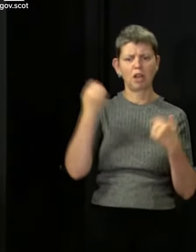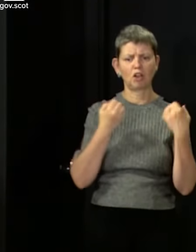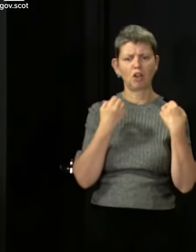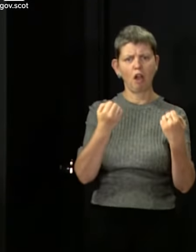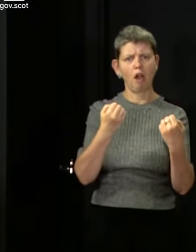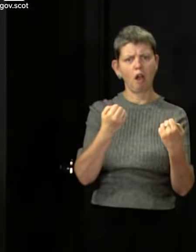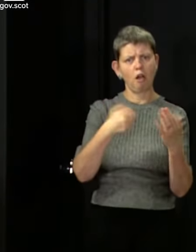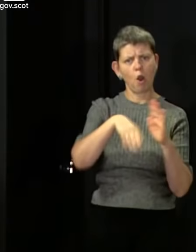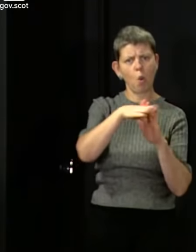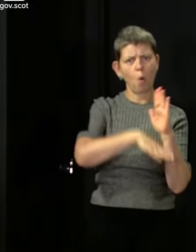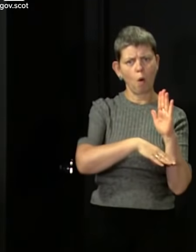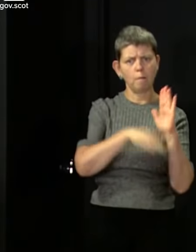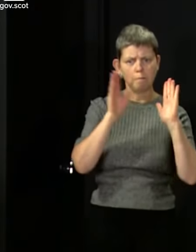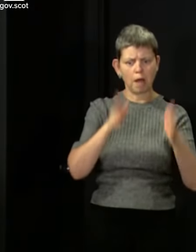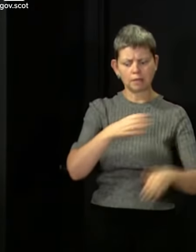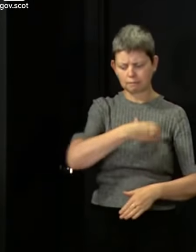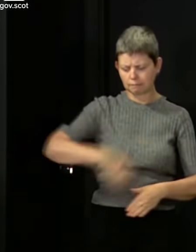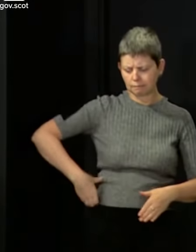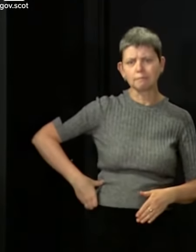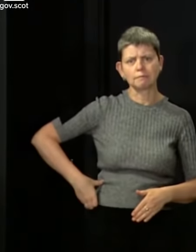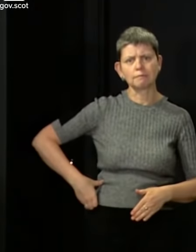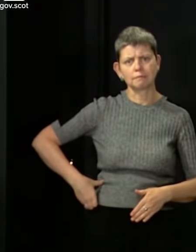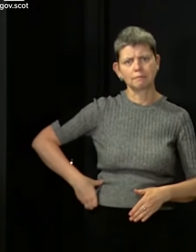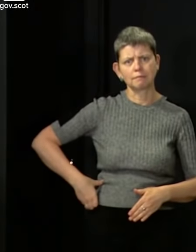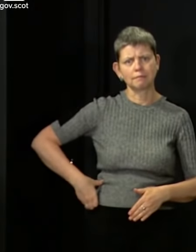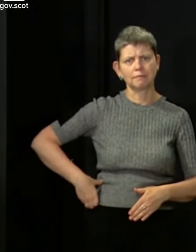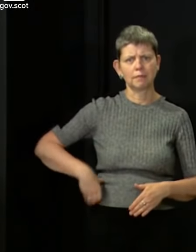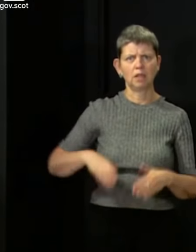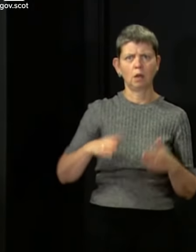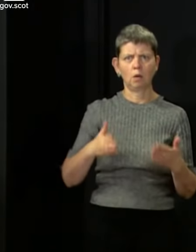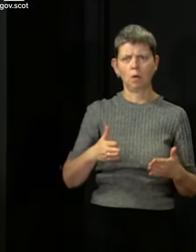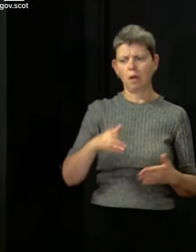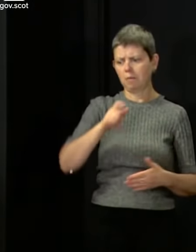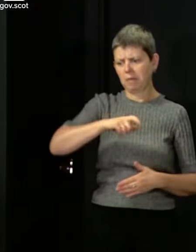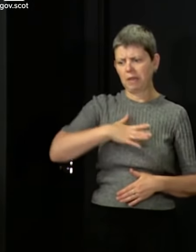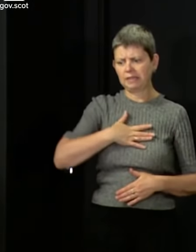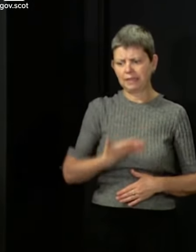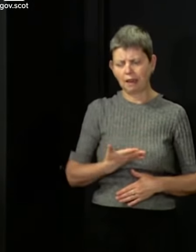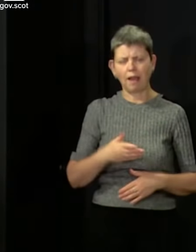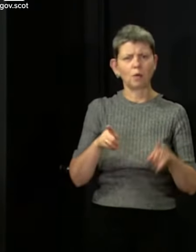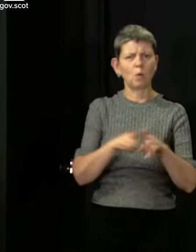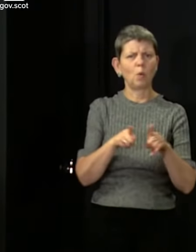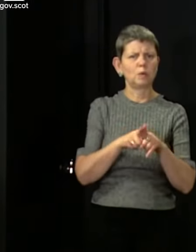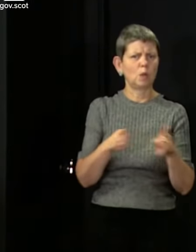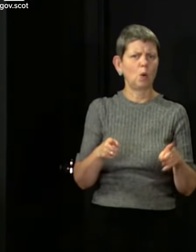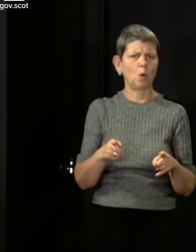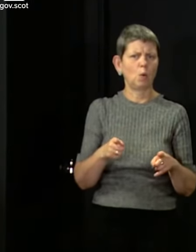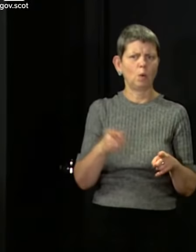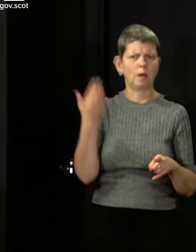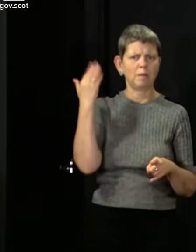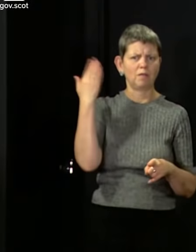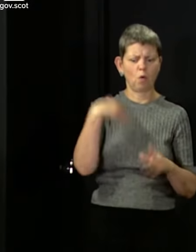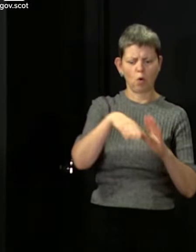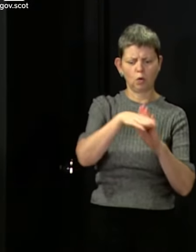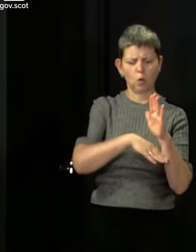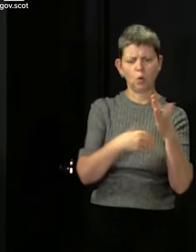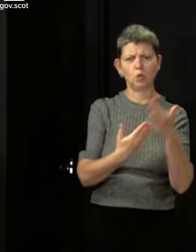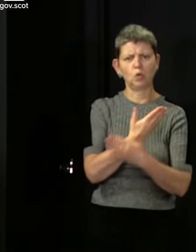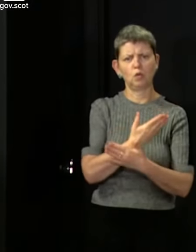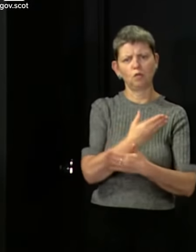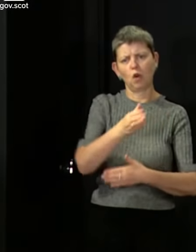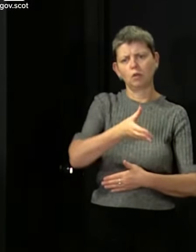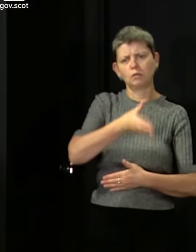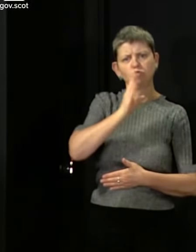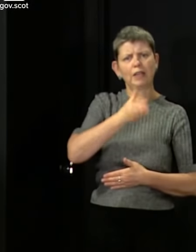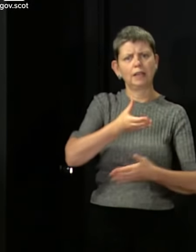we also have drink driving laws that change from time to time. And, you know, at the start of any of this,